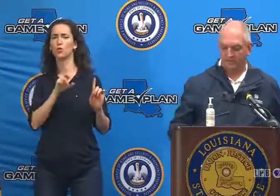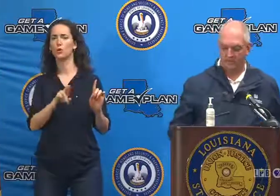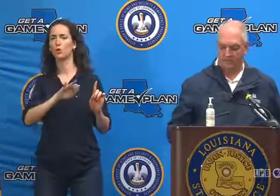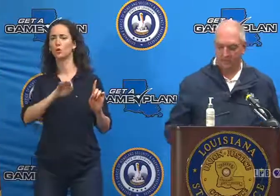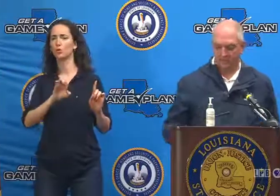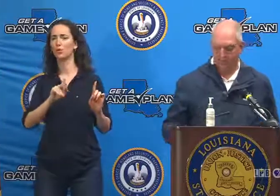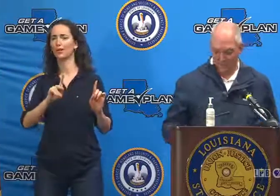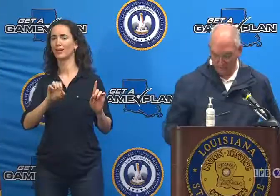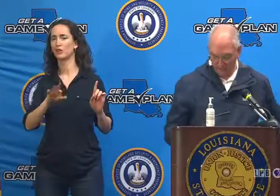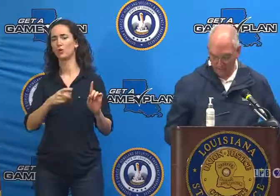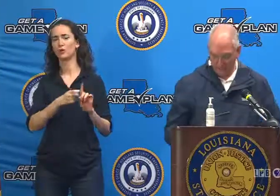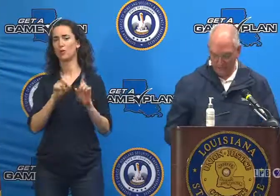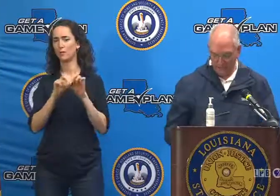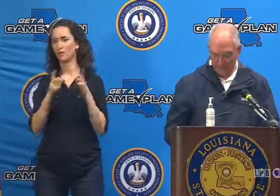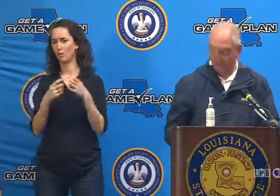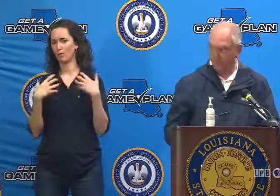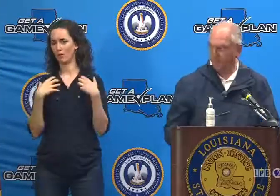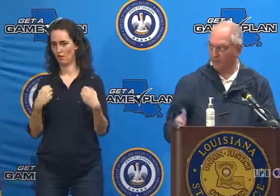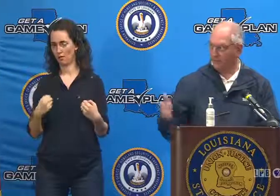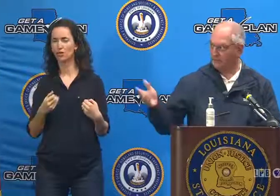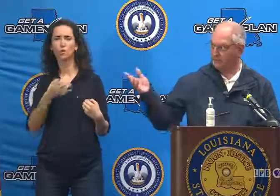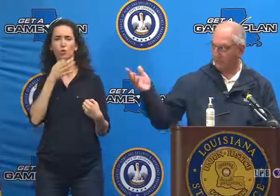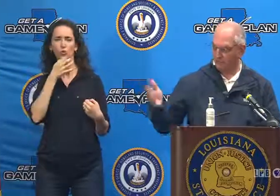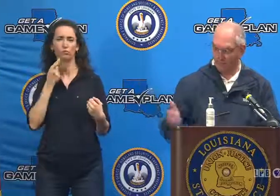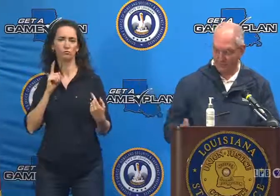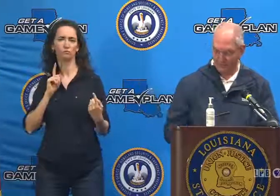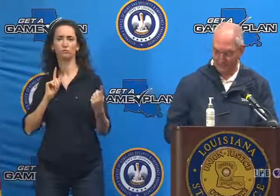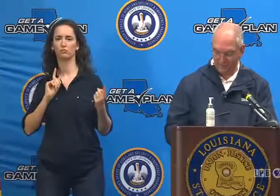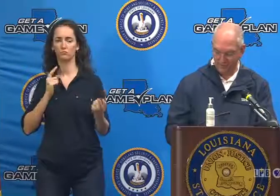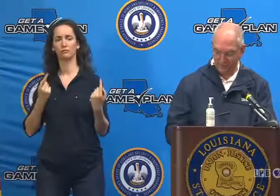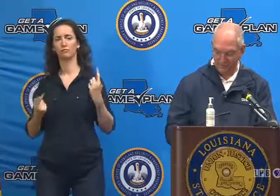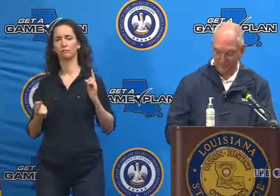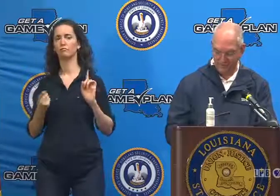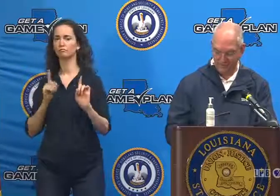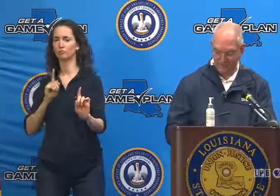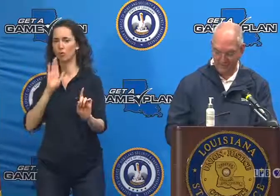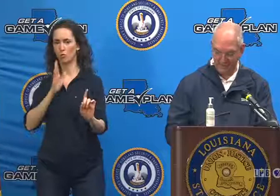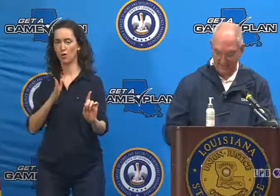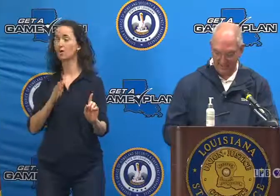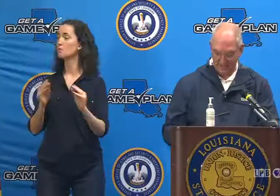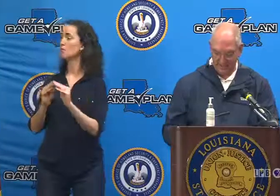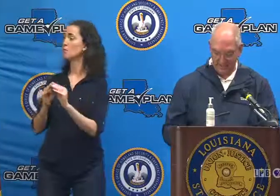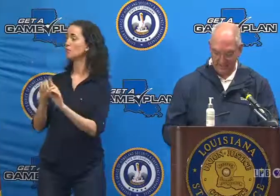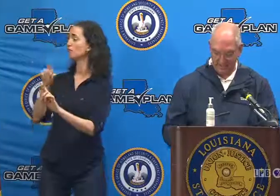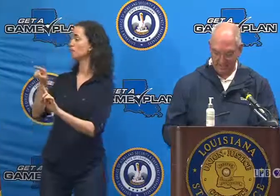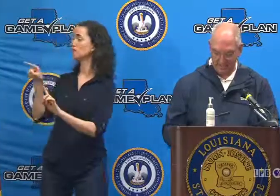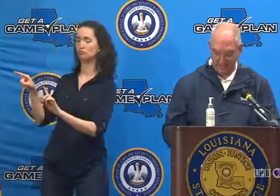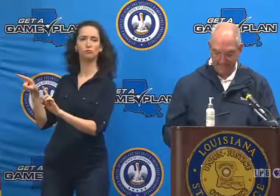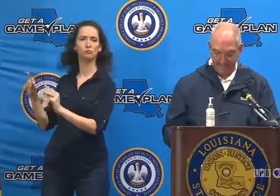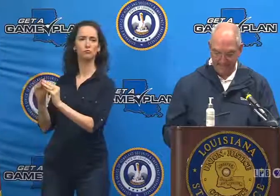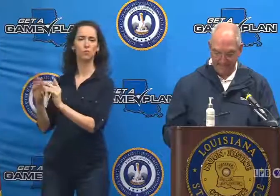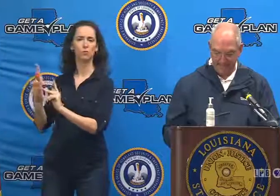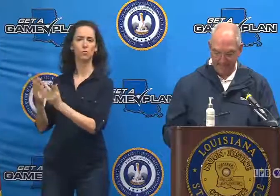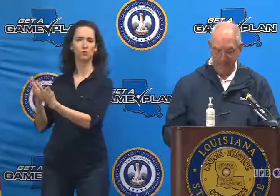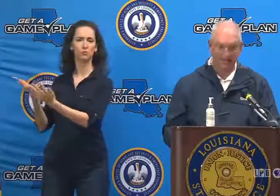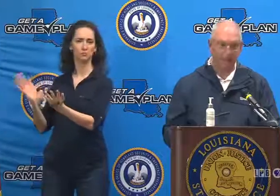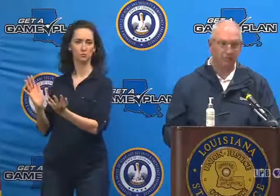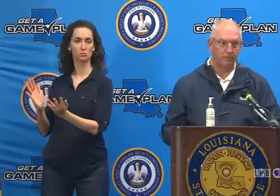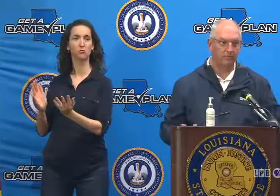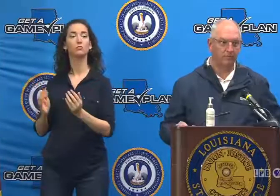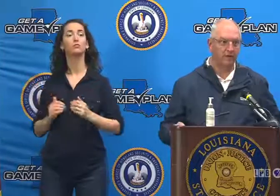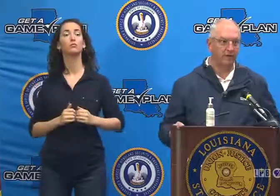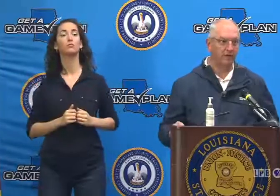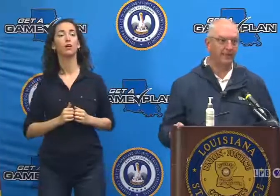Department of Health. He will speak in a moment. I also have some other individuals with me today, and they'll be